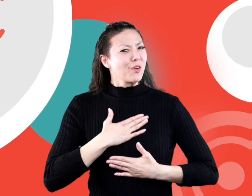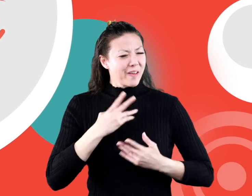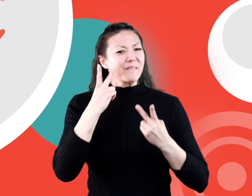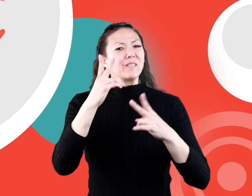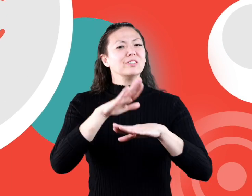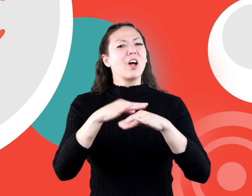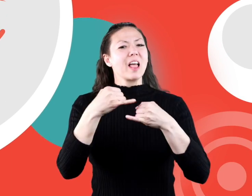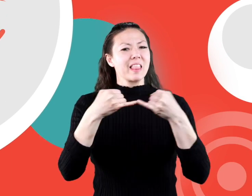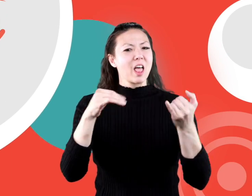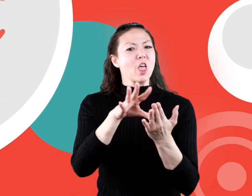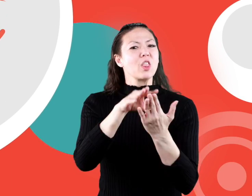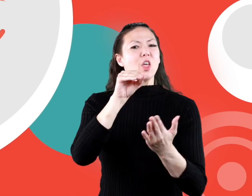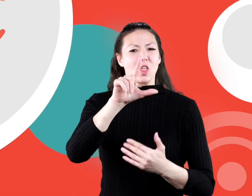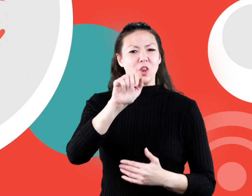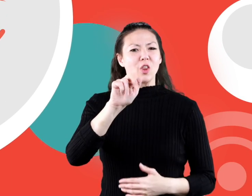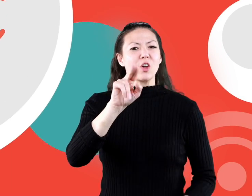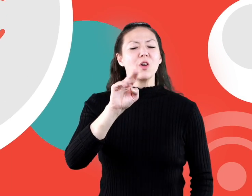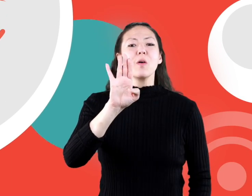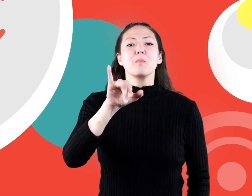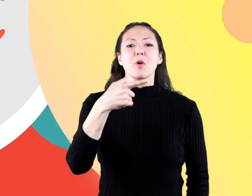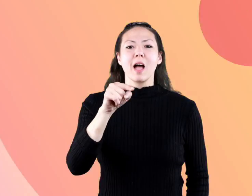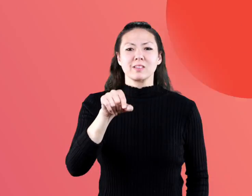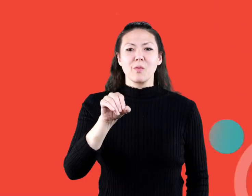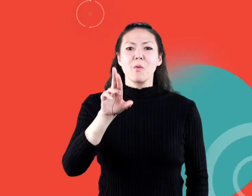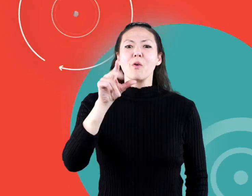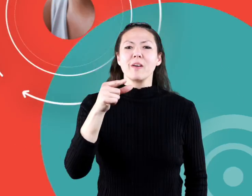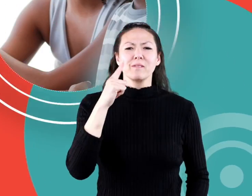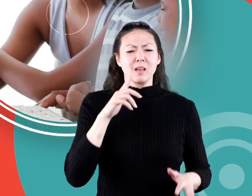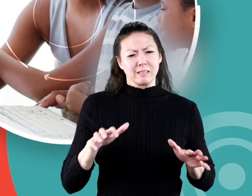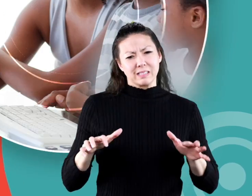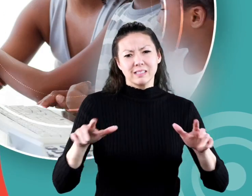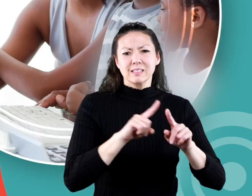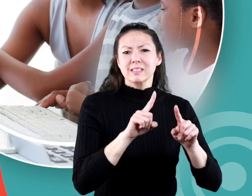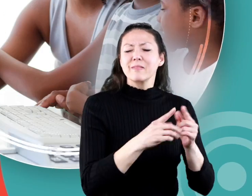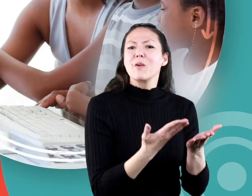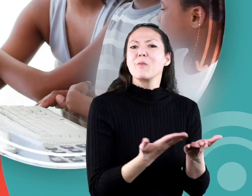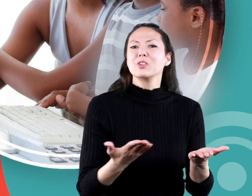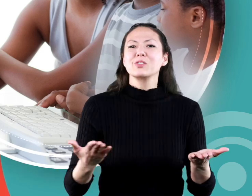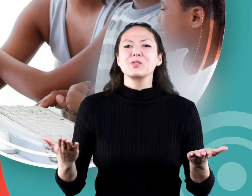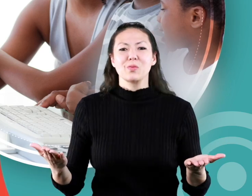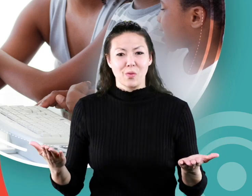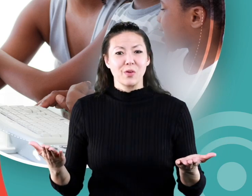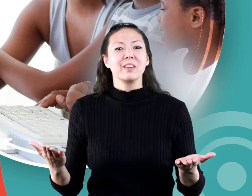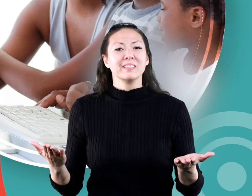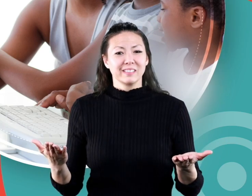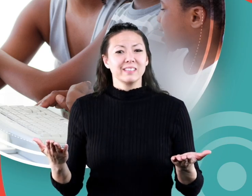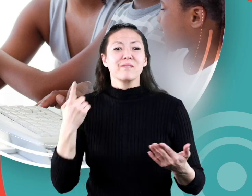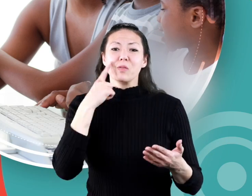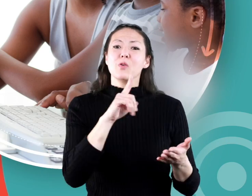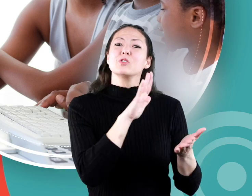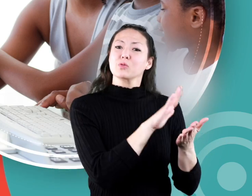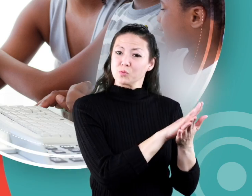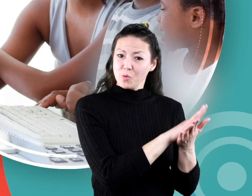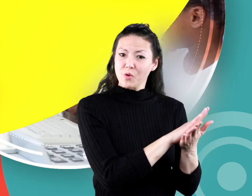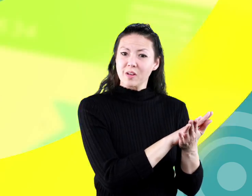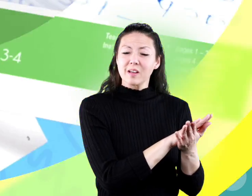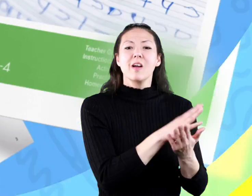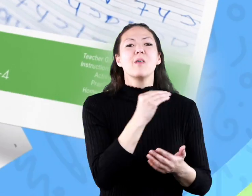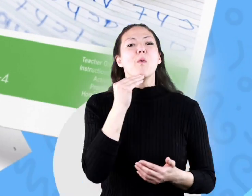had fun learning with us. Visit us at learnbright.org For thousands of free resources and